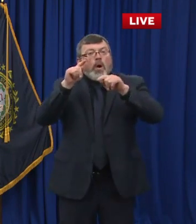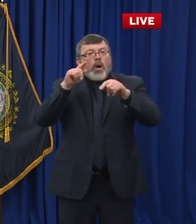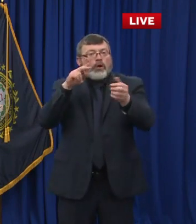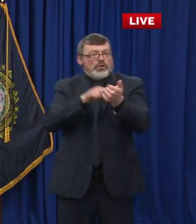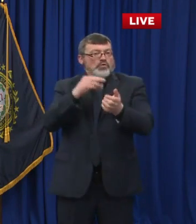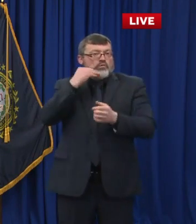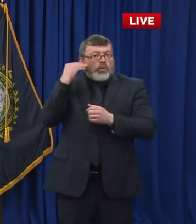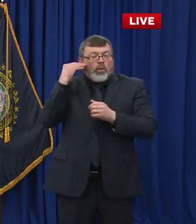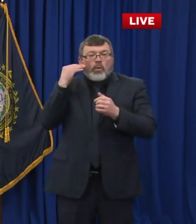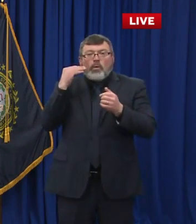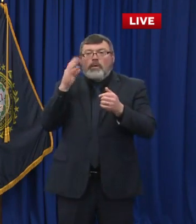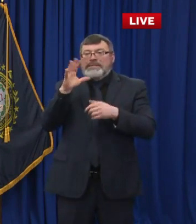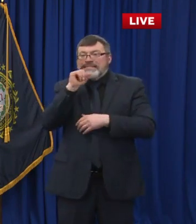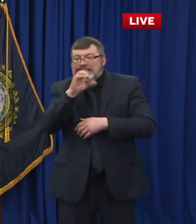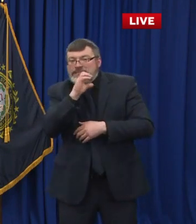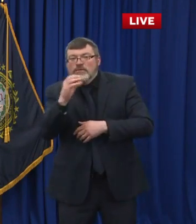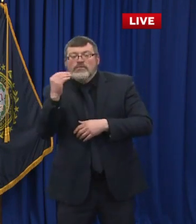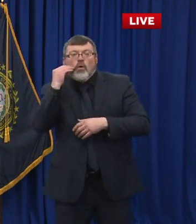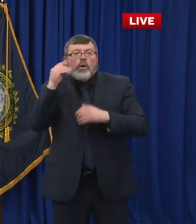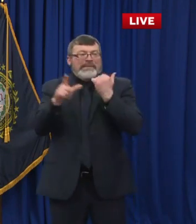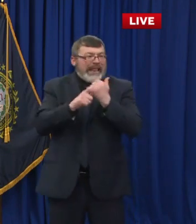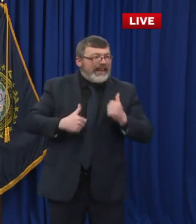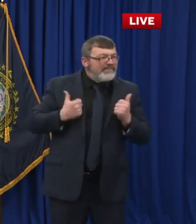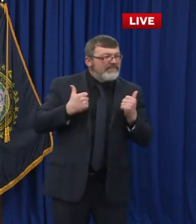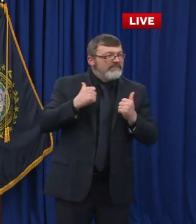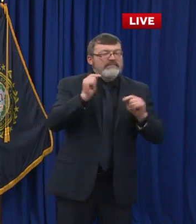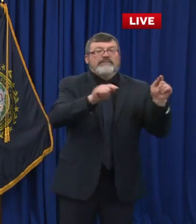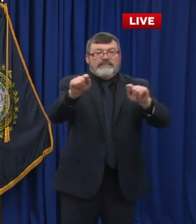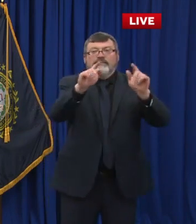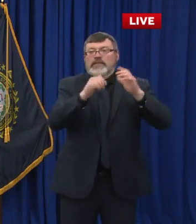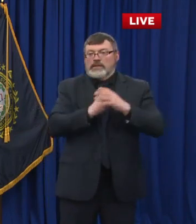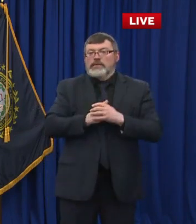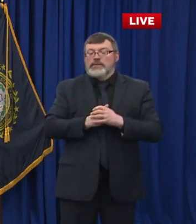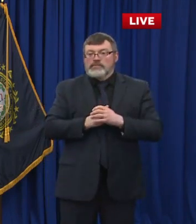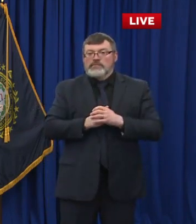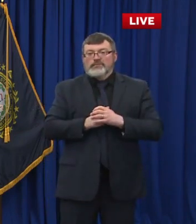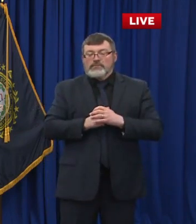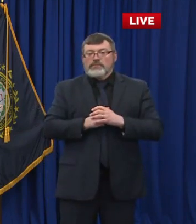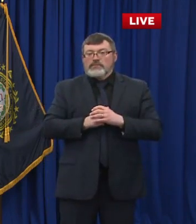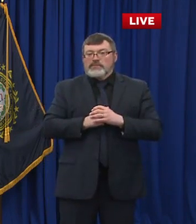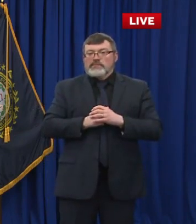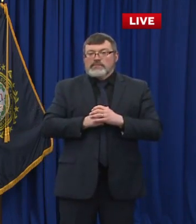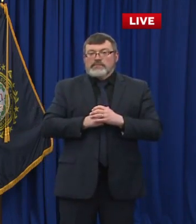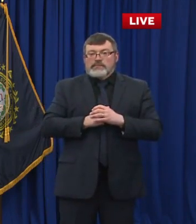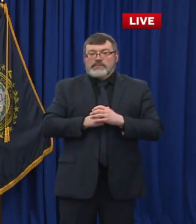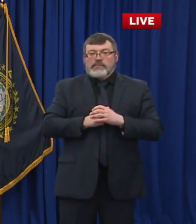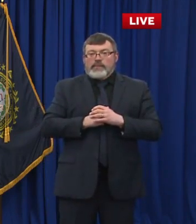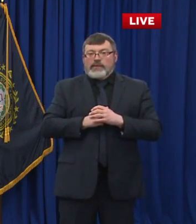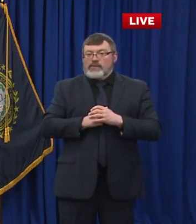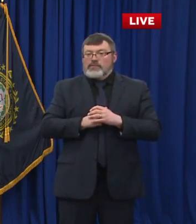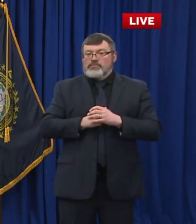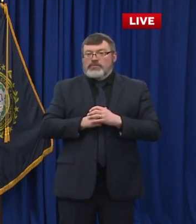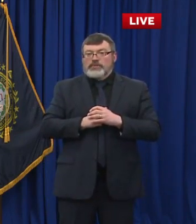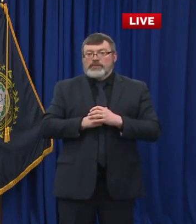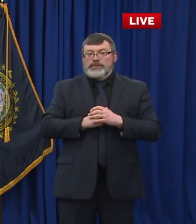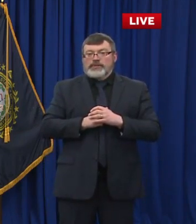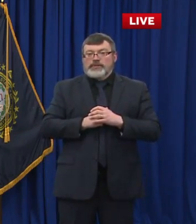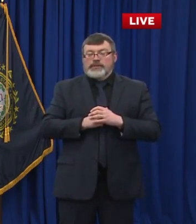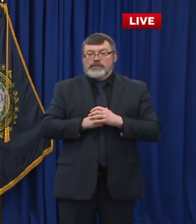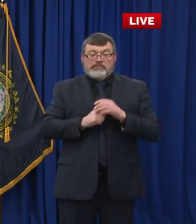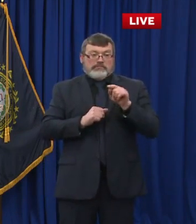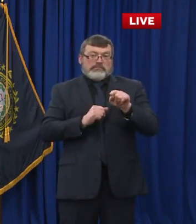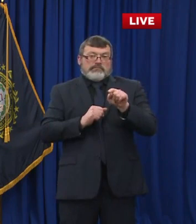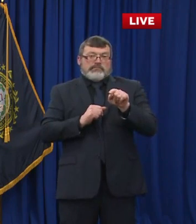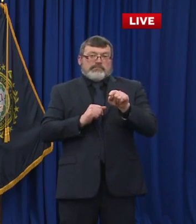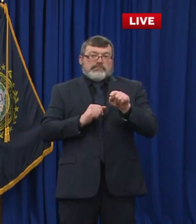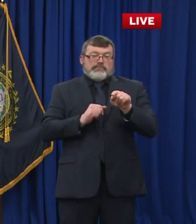Since the beginning of this program through this week, 44 vaccination events have been scheduled with plans to administer